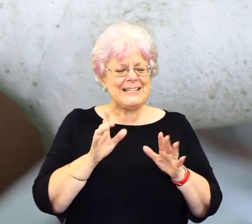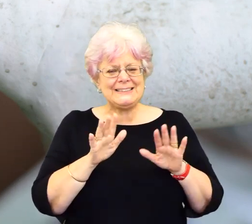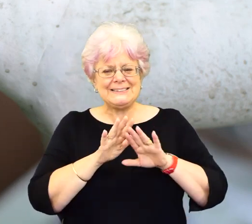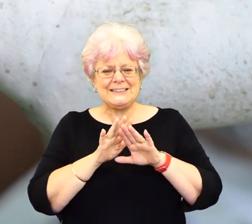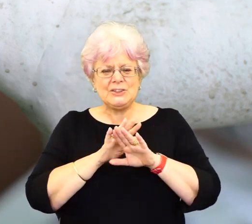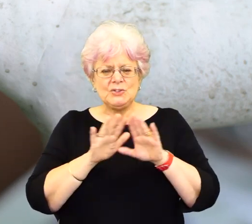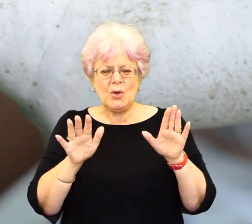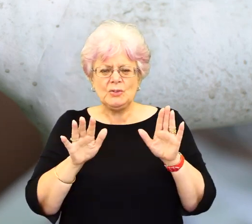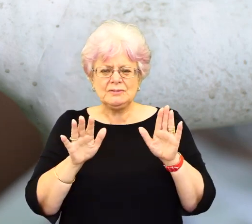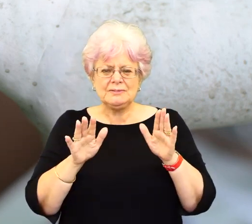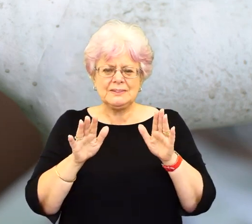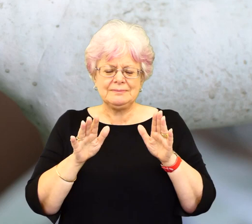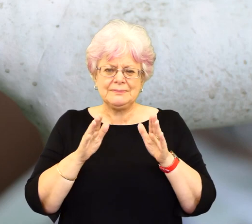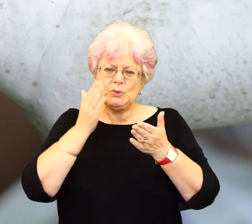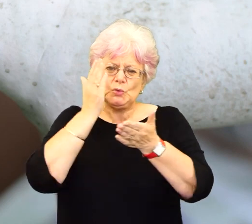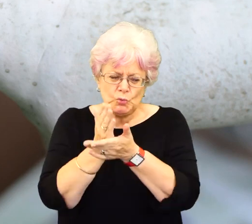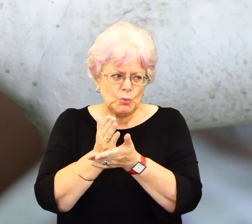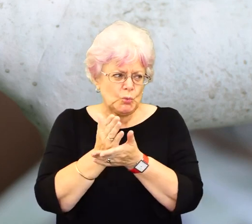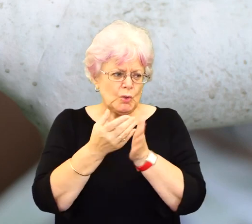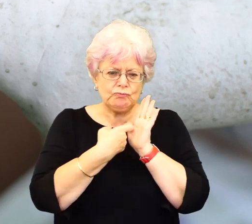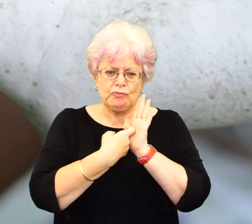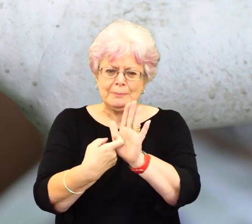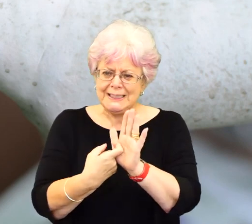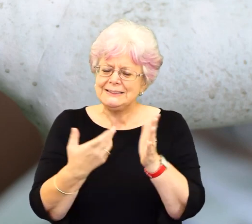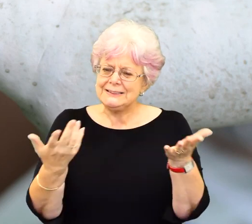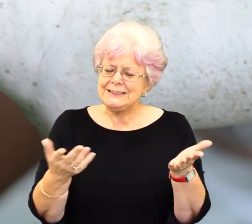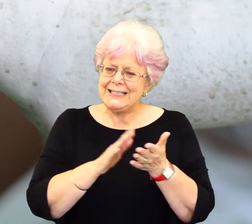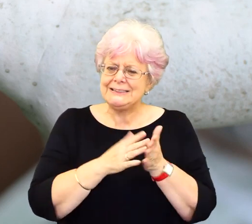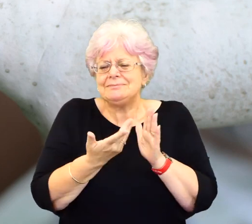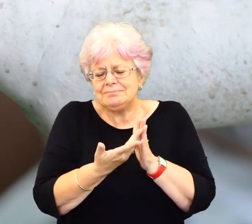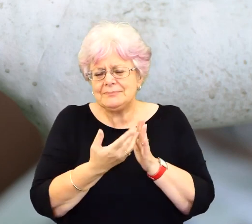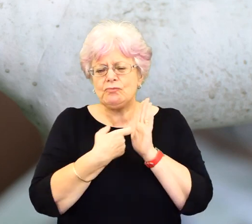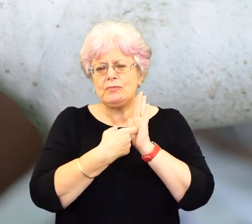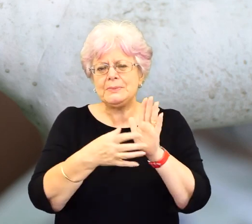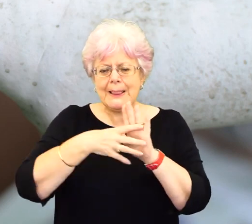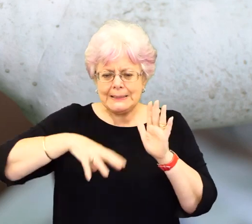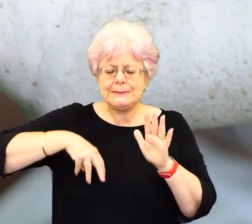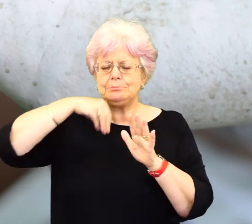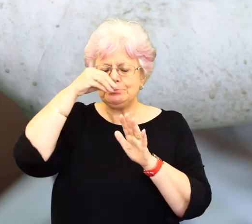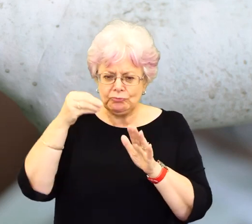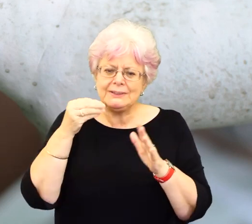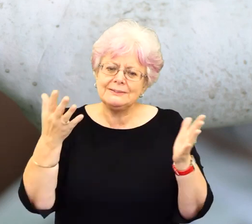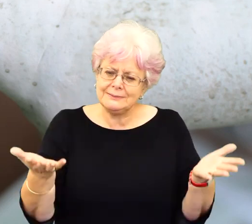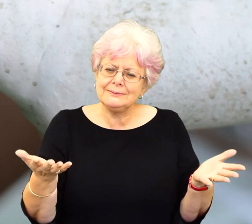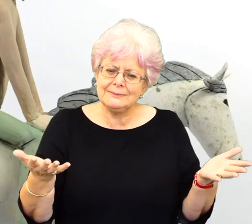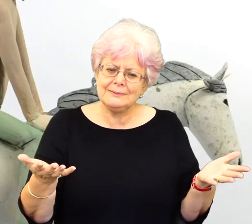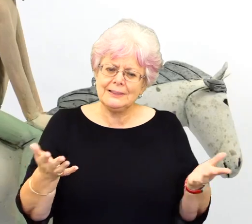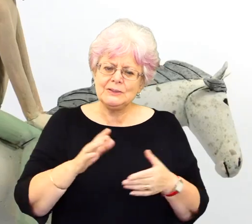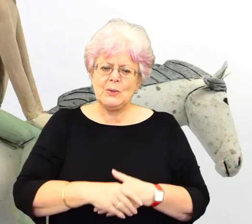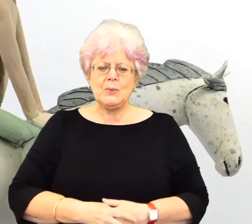like, perhaps, like, we've got, they will, will understand a bit, so people don't think, you know, right, it's like a, a child will make